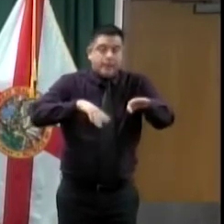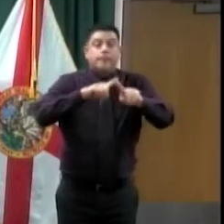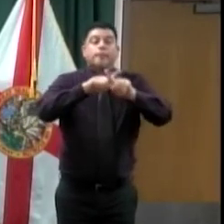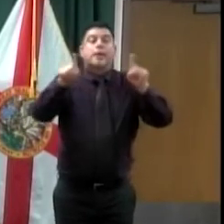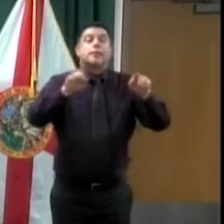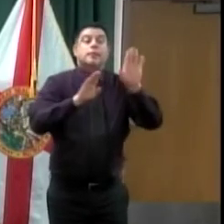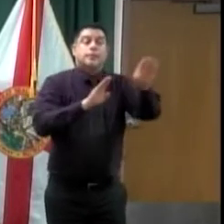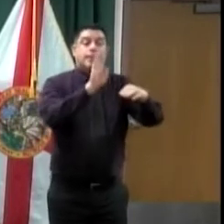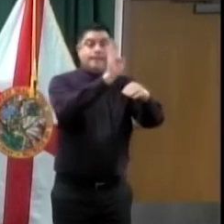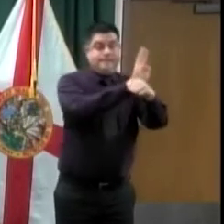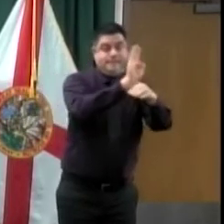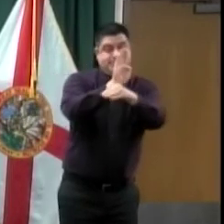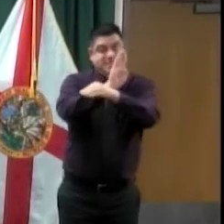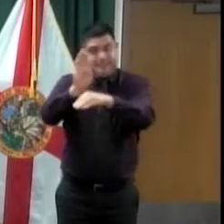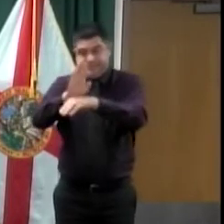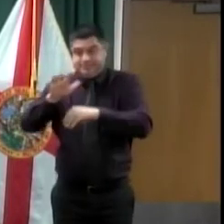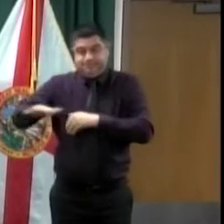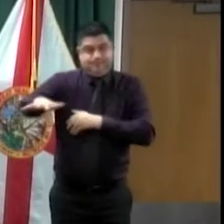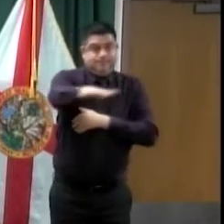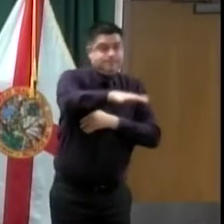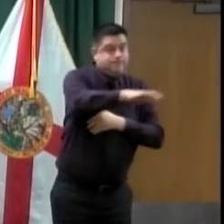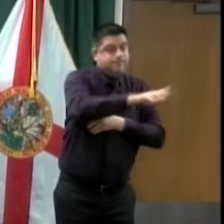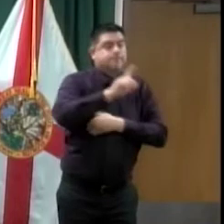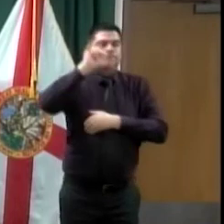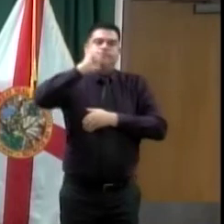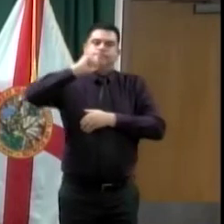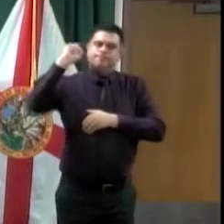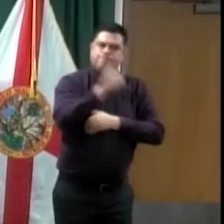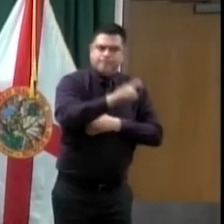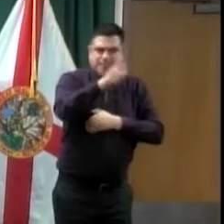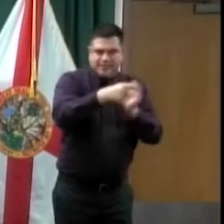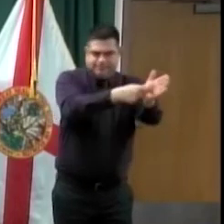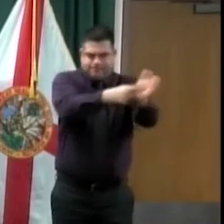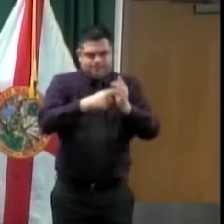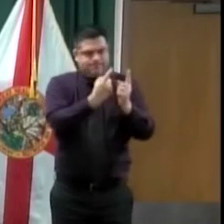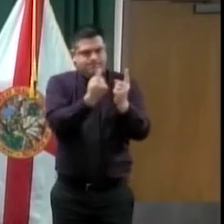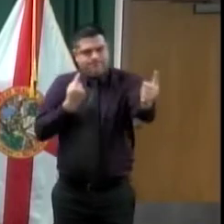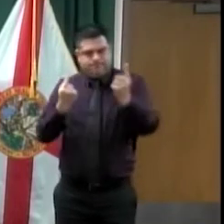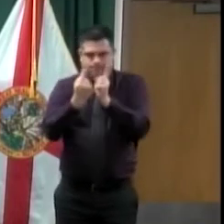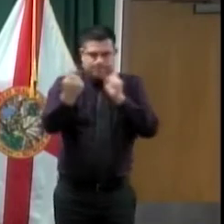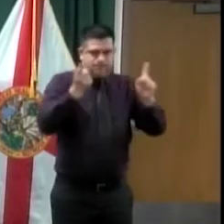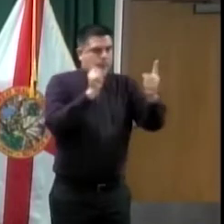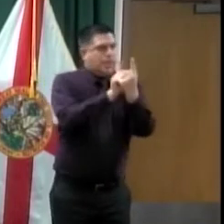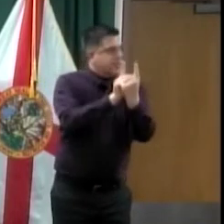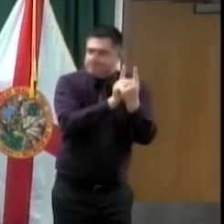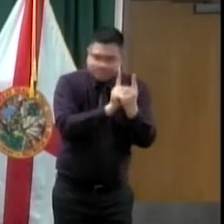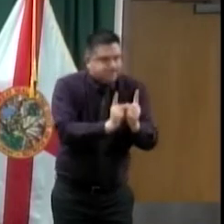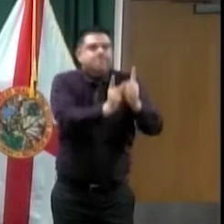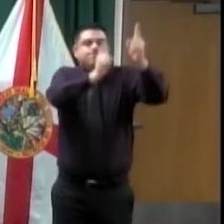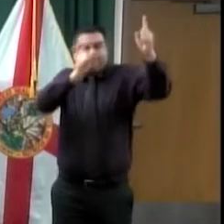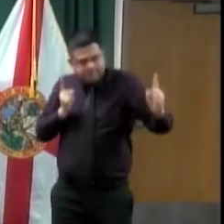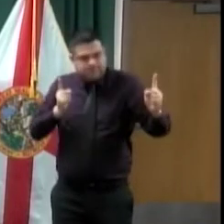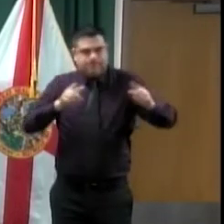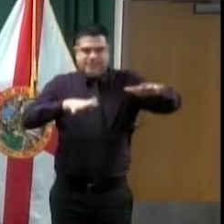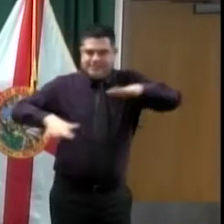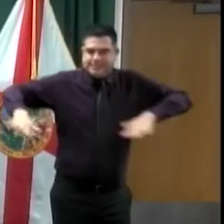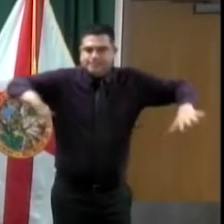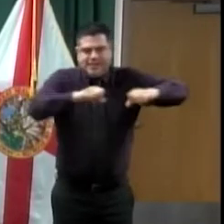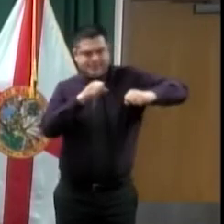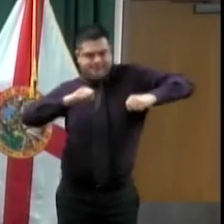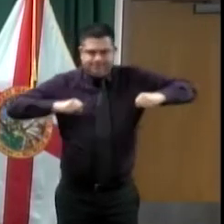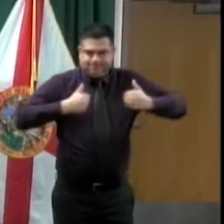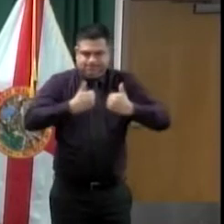spacing, so six feet in between employees and employees, and then patrons, and also limits business